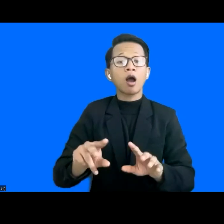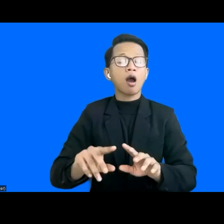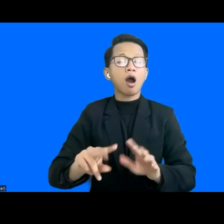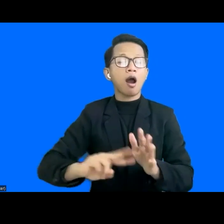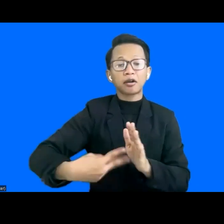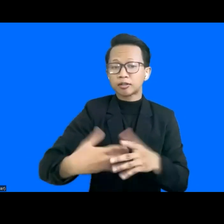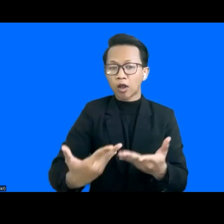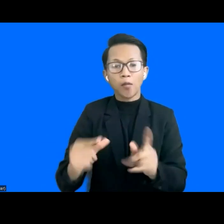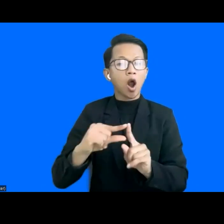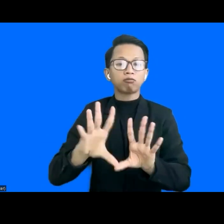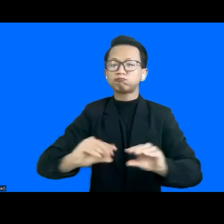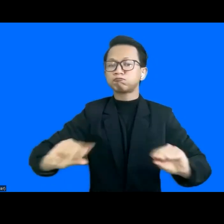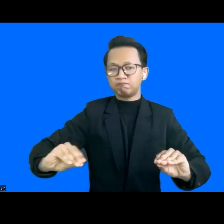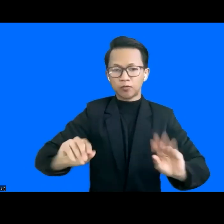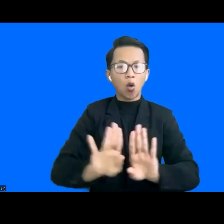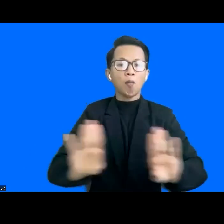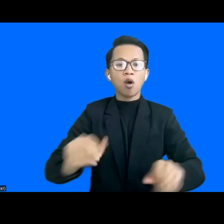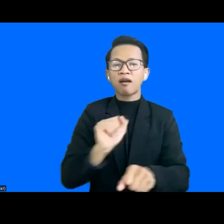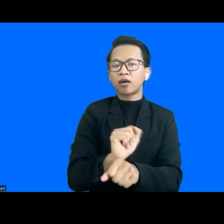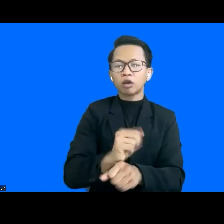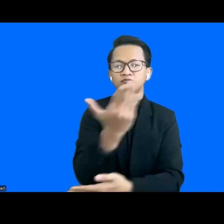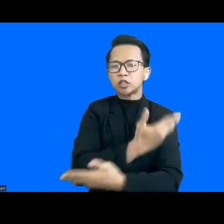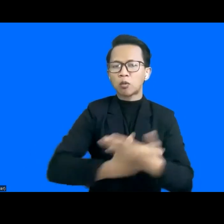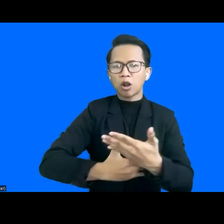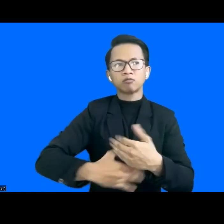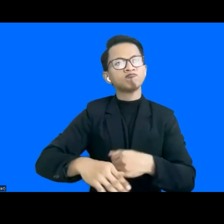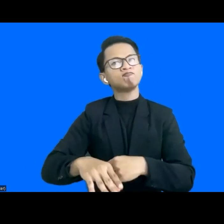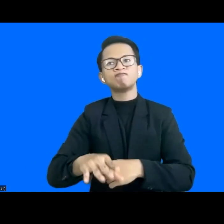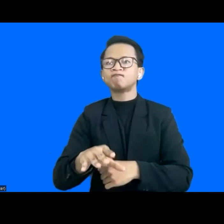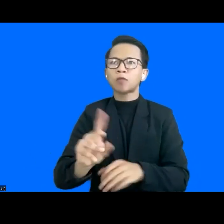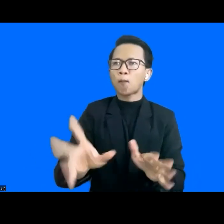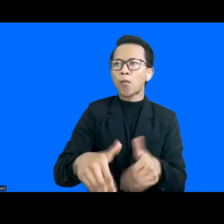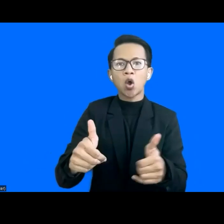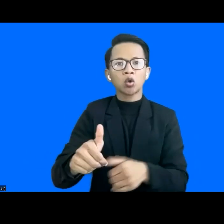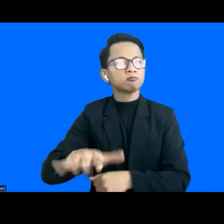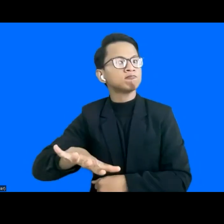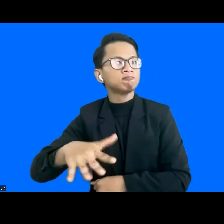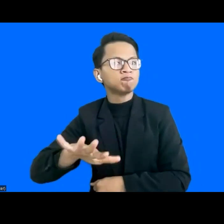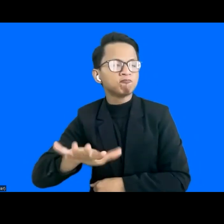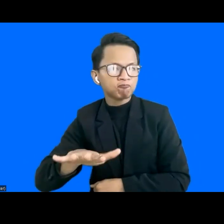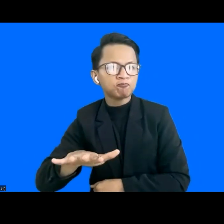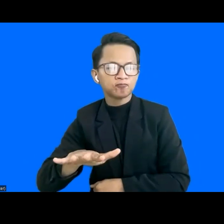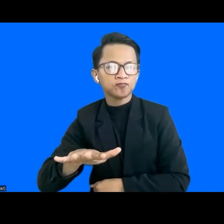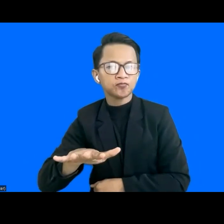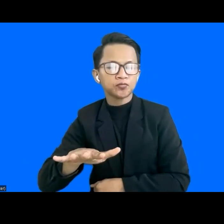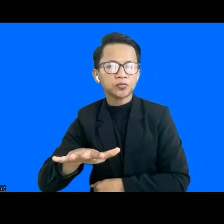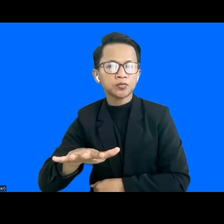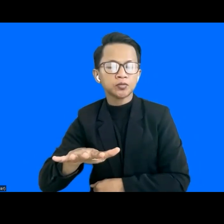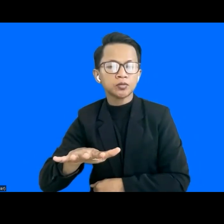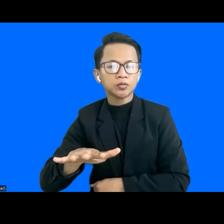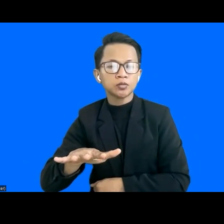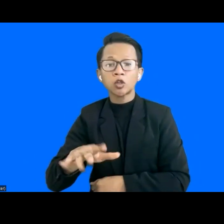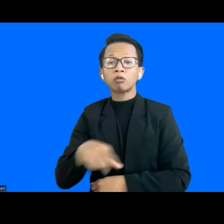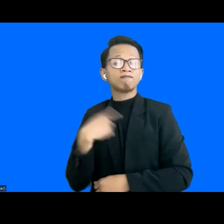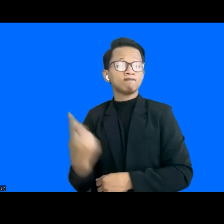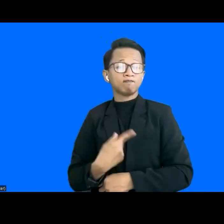not successful in employing people with disabilities in the workplace. And I think the things what we can do